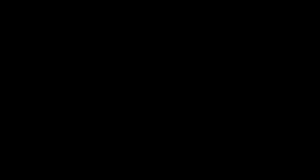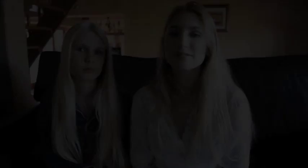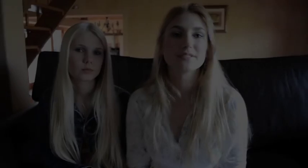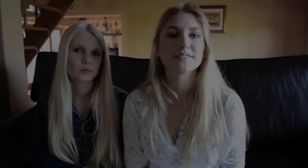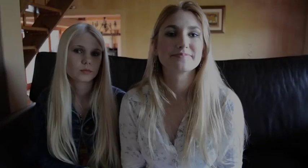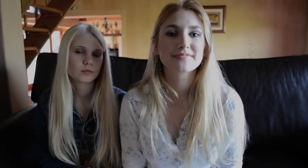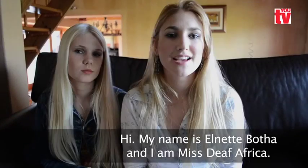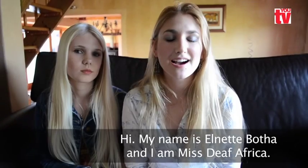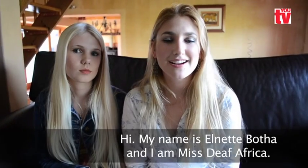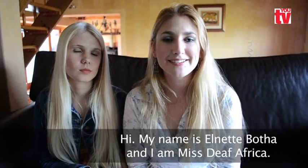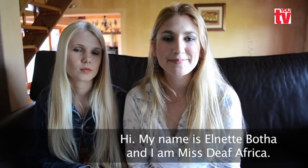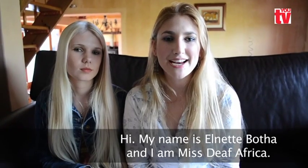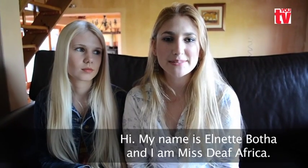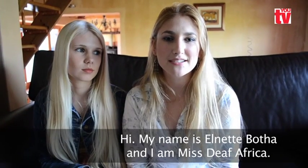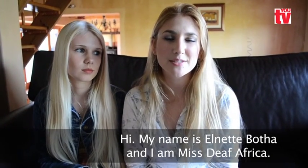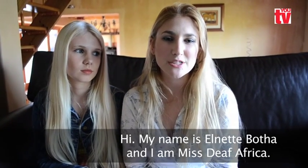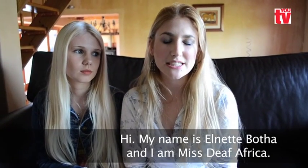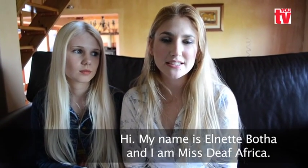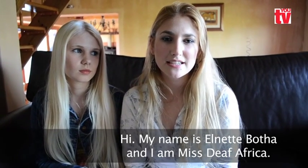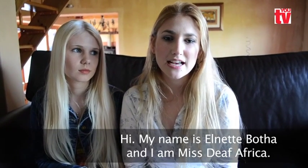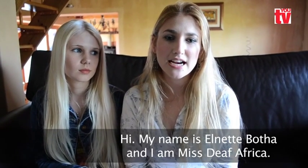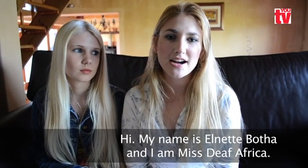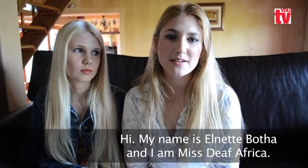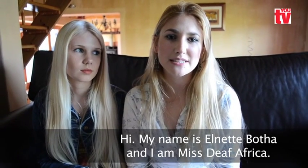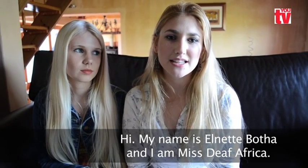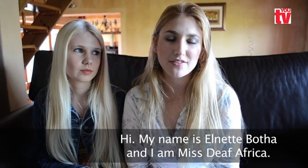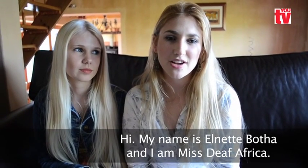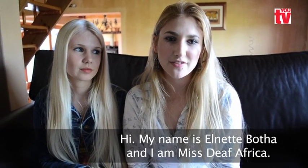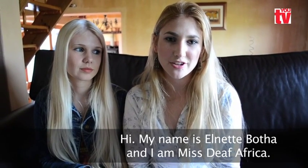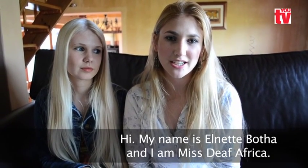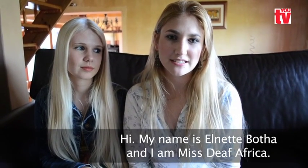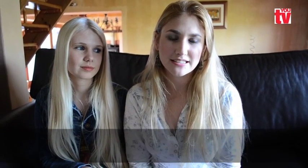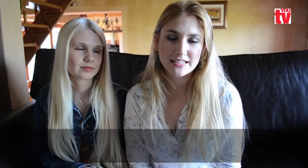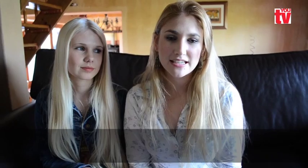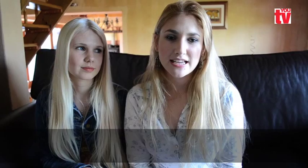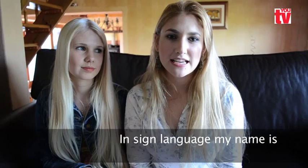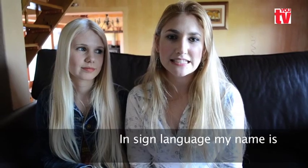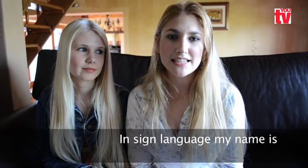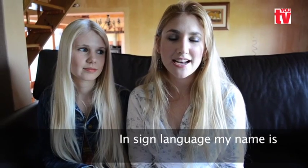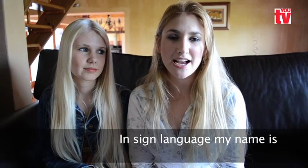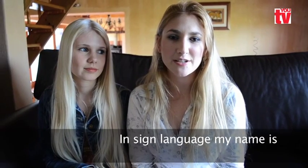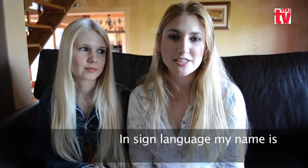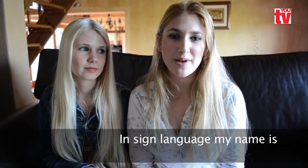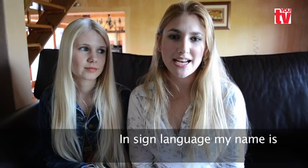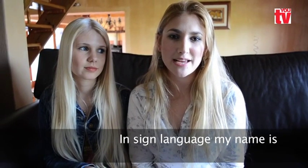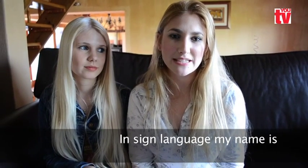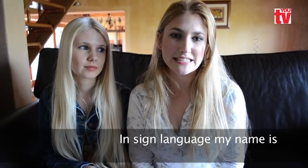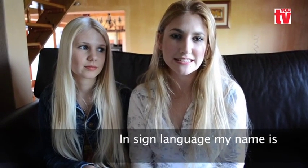Hi, my name is Alniburta and I am a deaf Africa. In sign language, my name is